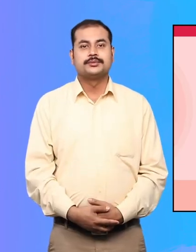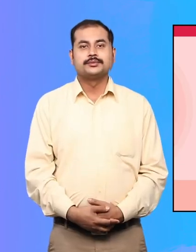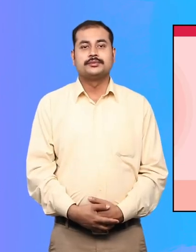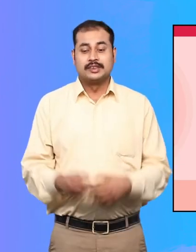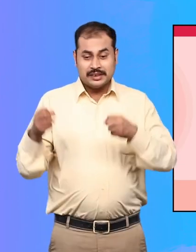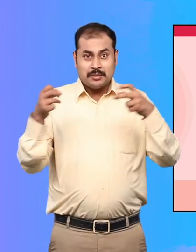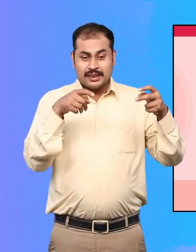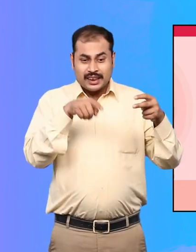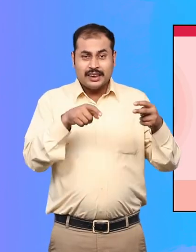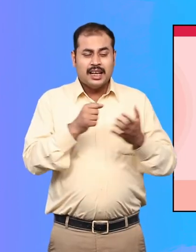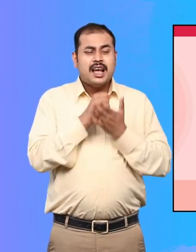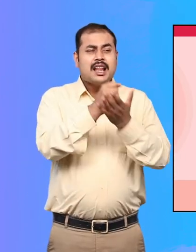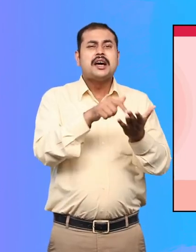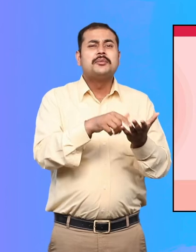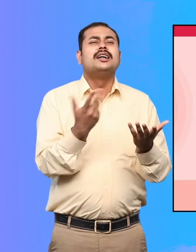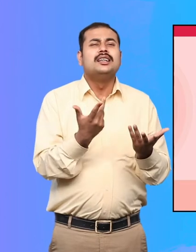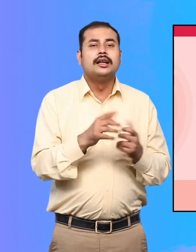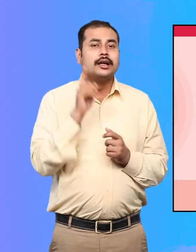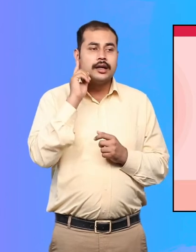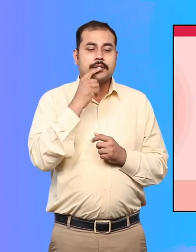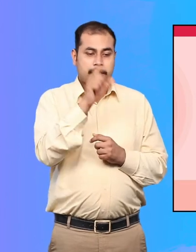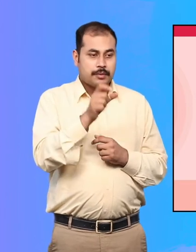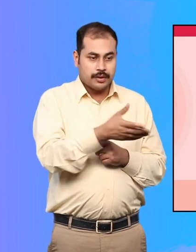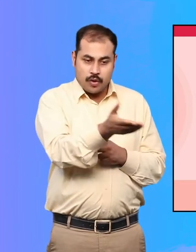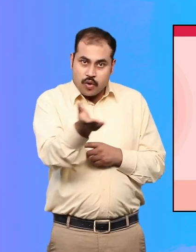This is helpful for people who cannot hear properly.